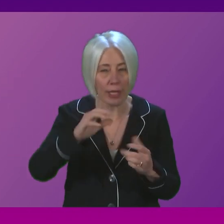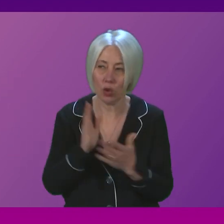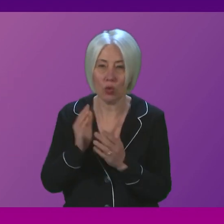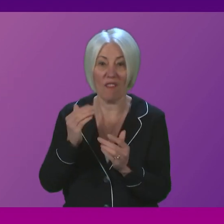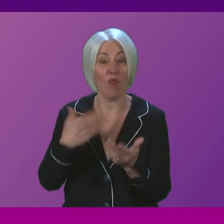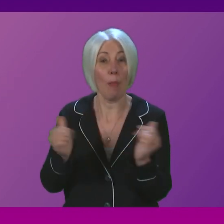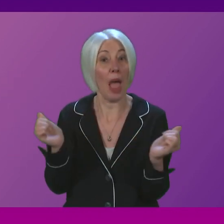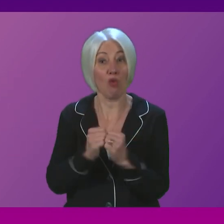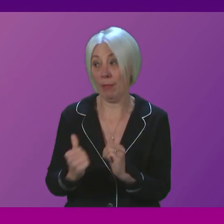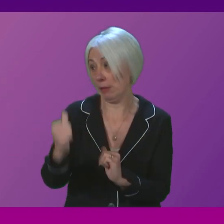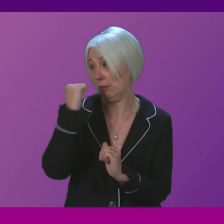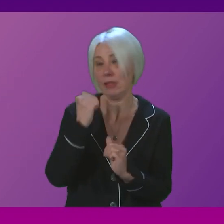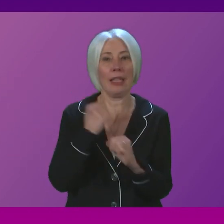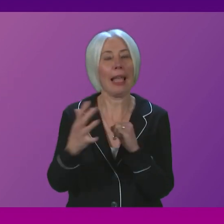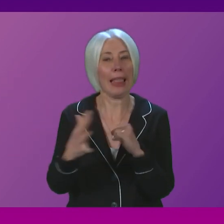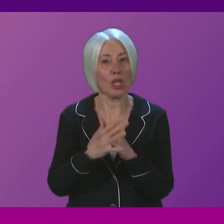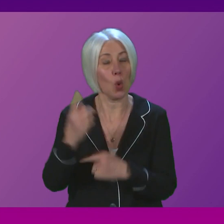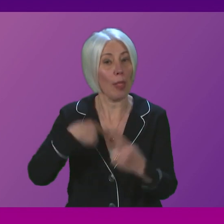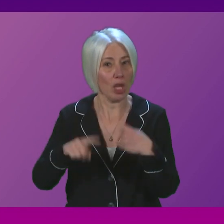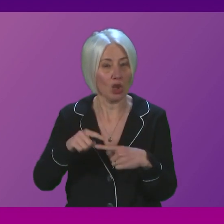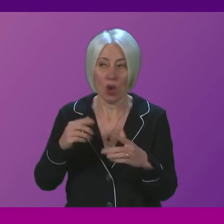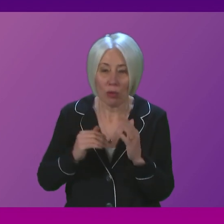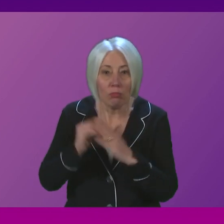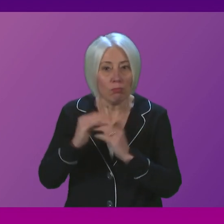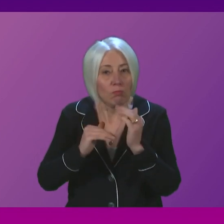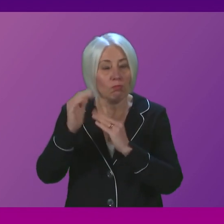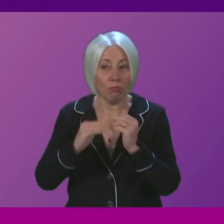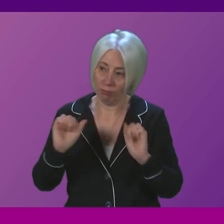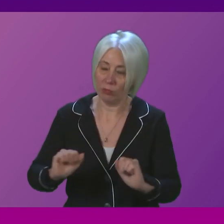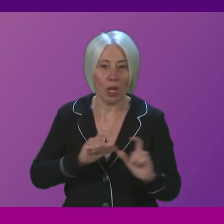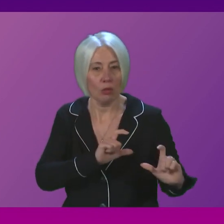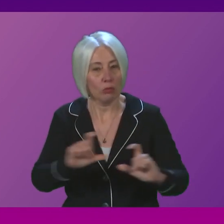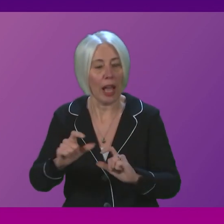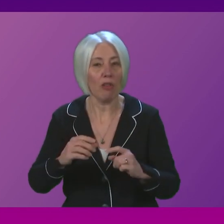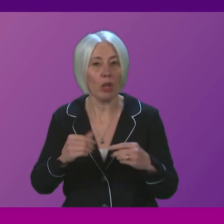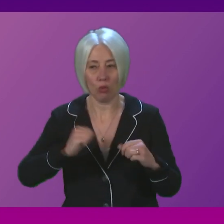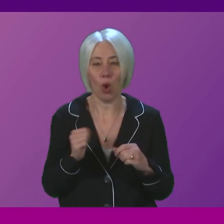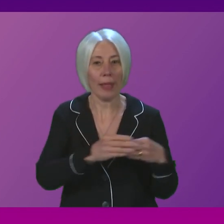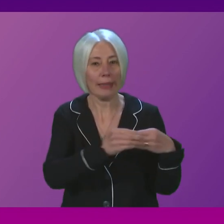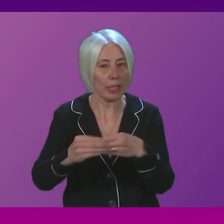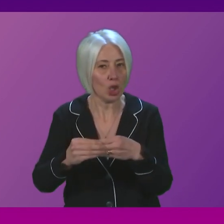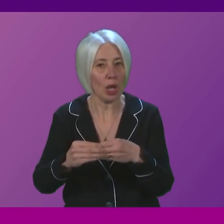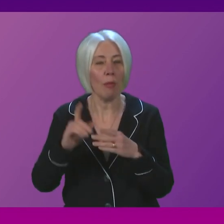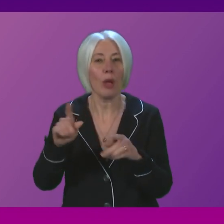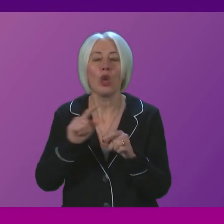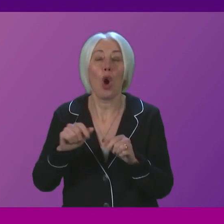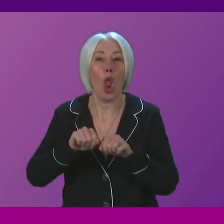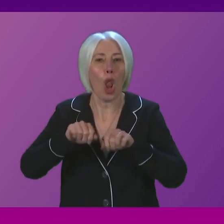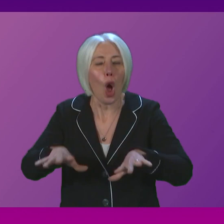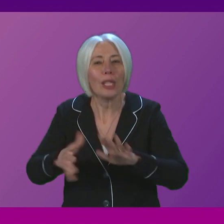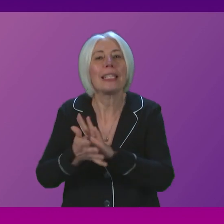agreements that were made in Glasgow and to continue Scotland's leadership not least on the issue of loss and damage